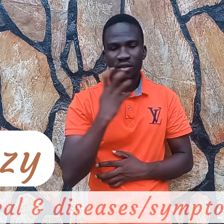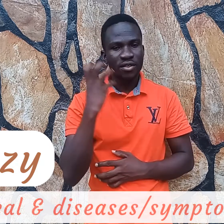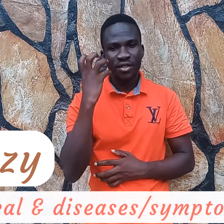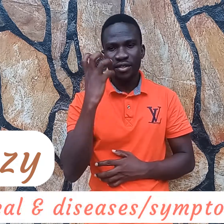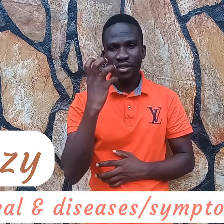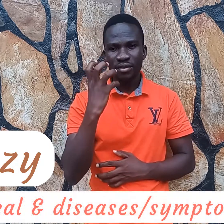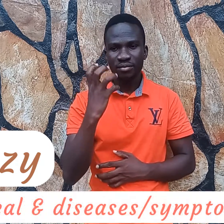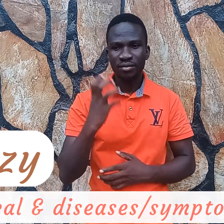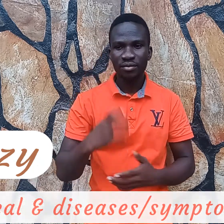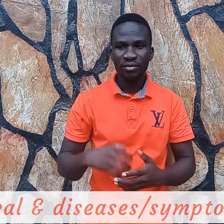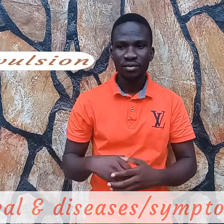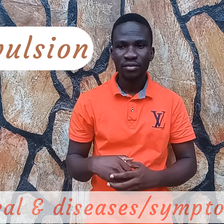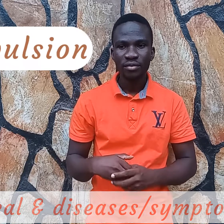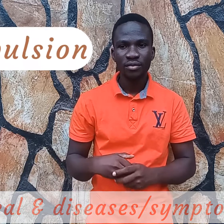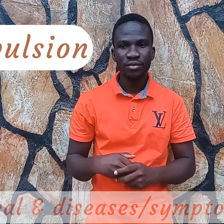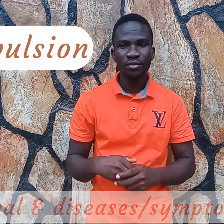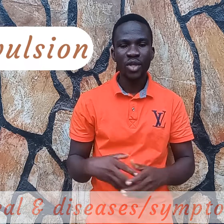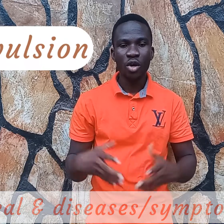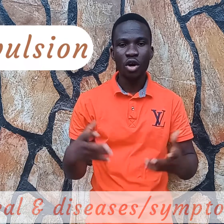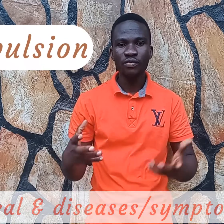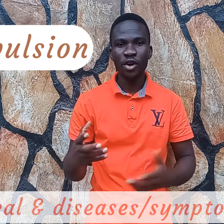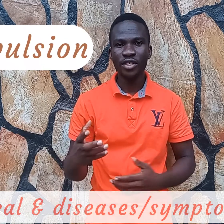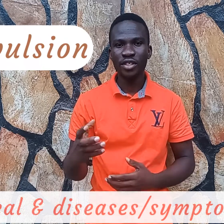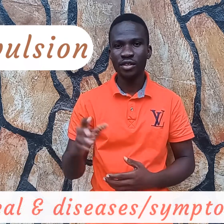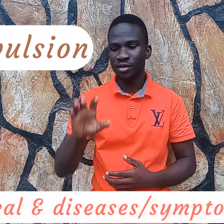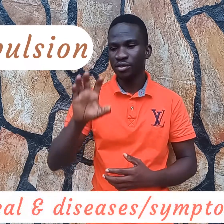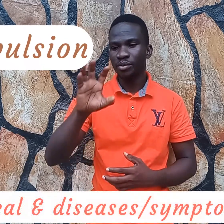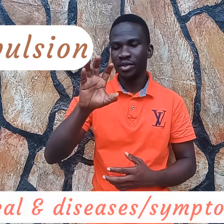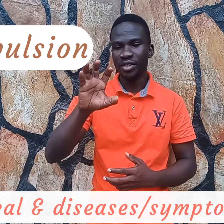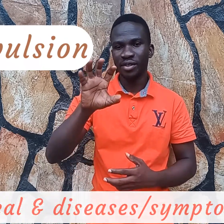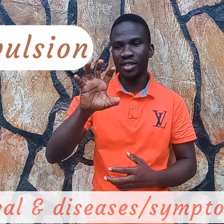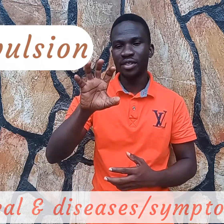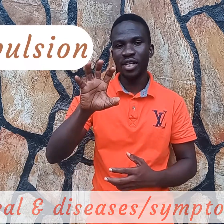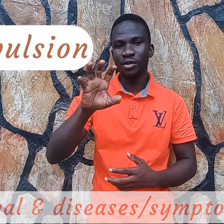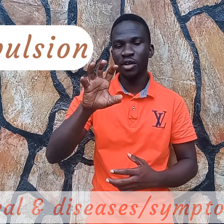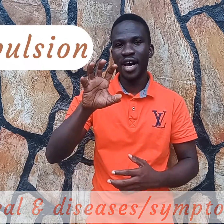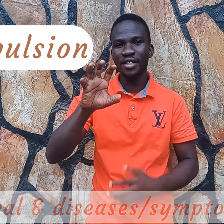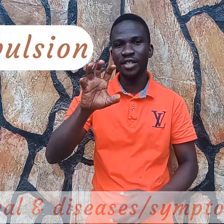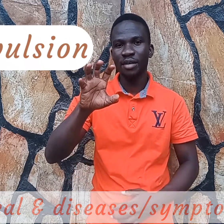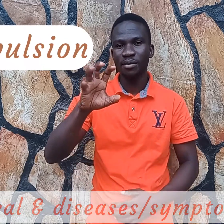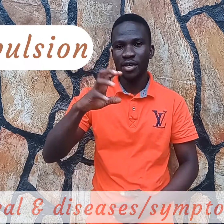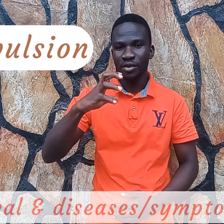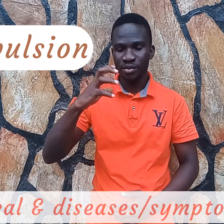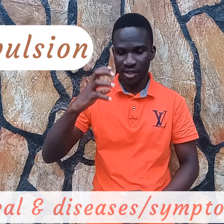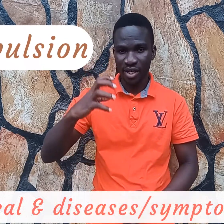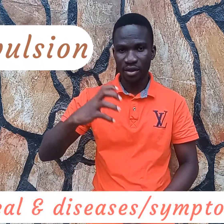zi condition So the growth hand shape, you see,